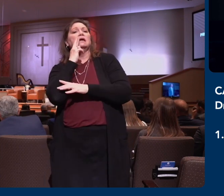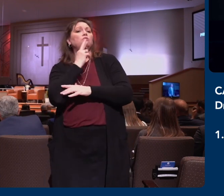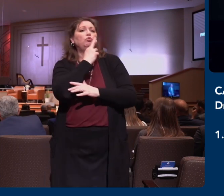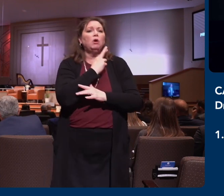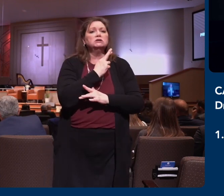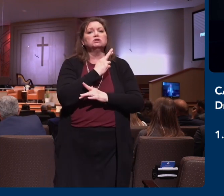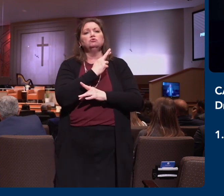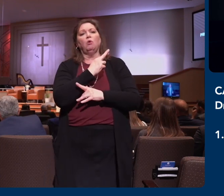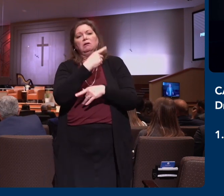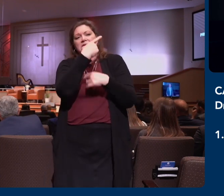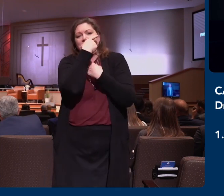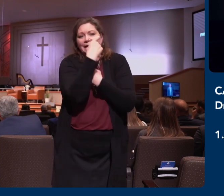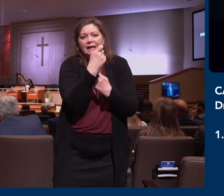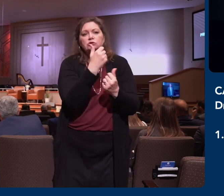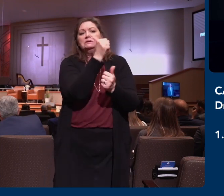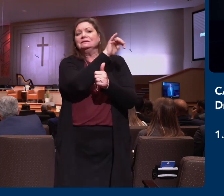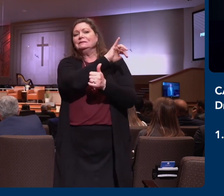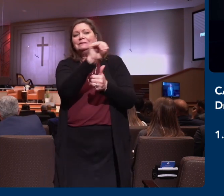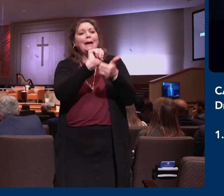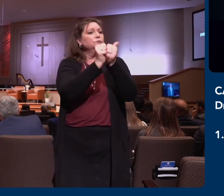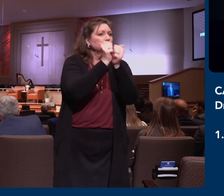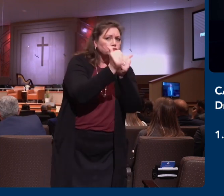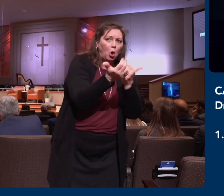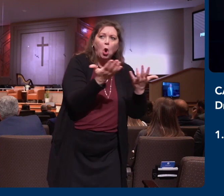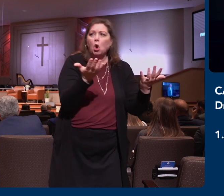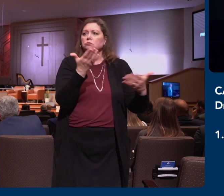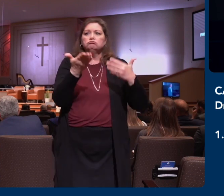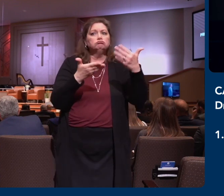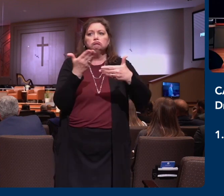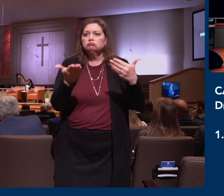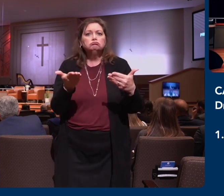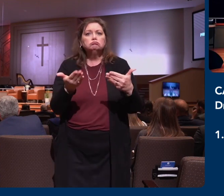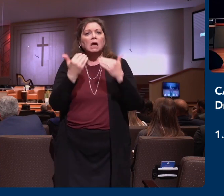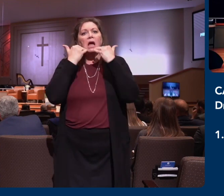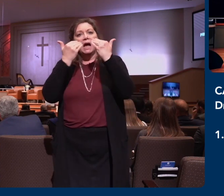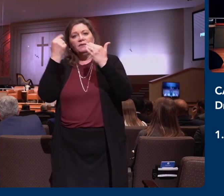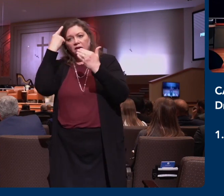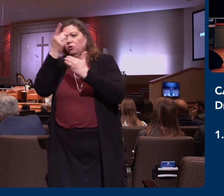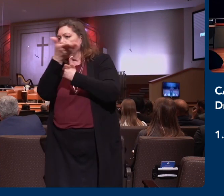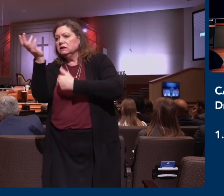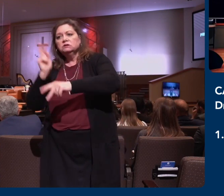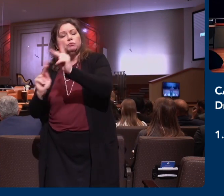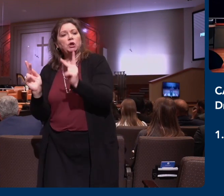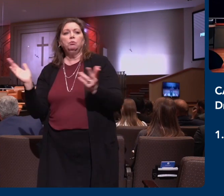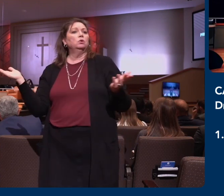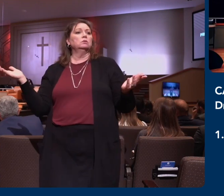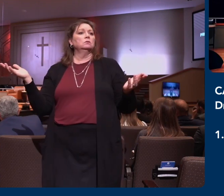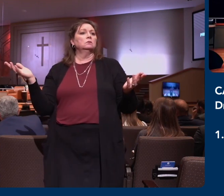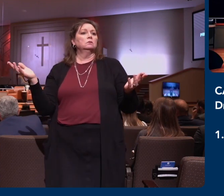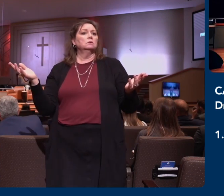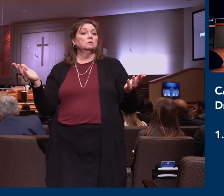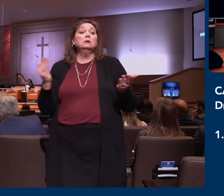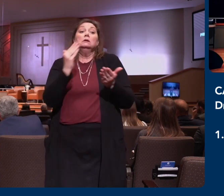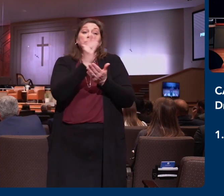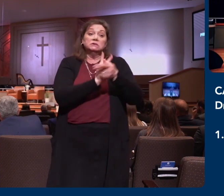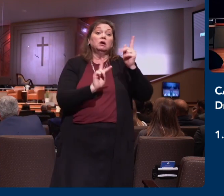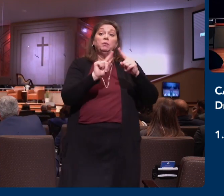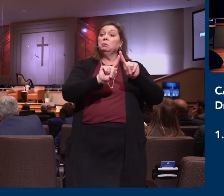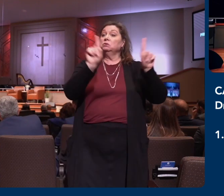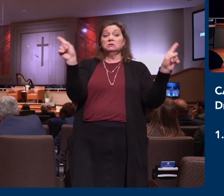the same area of life. And I'm thankful for the people that are different than me. We were talking a